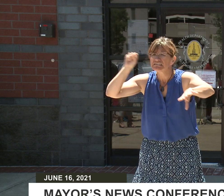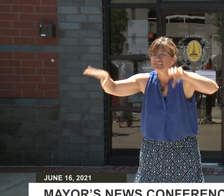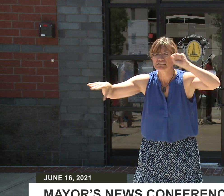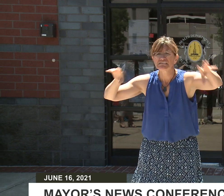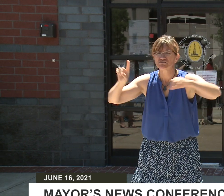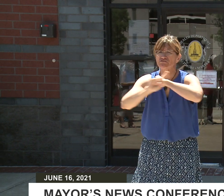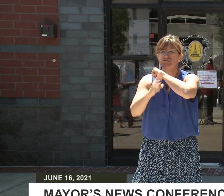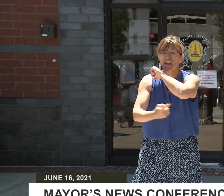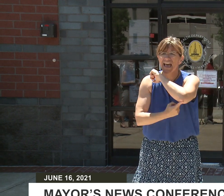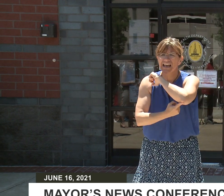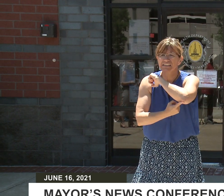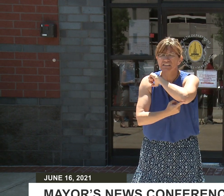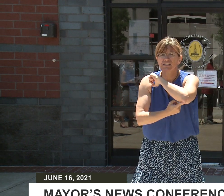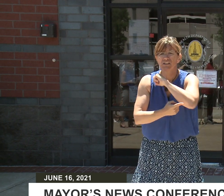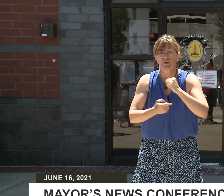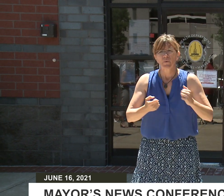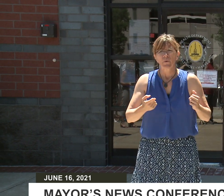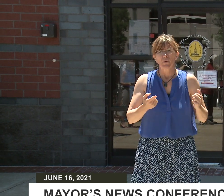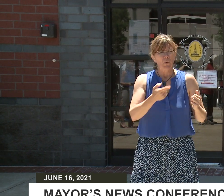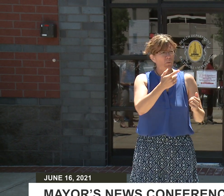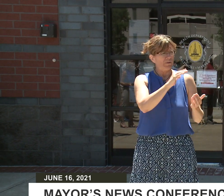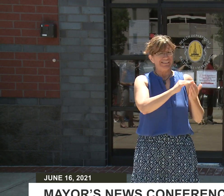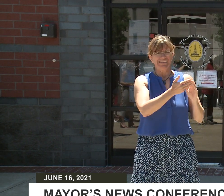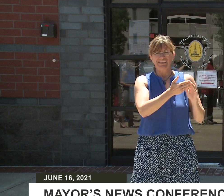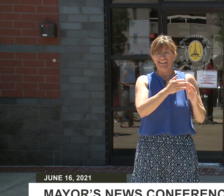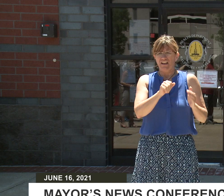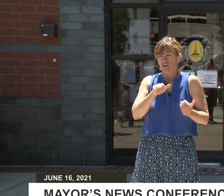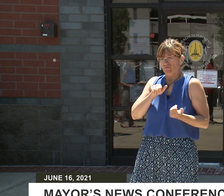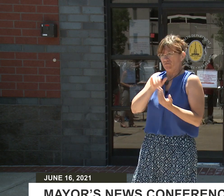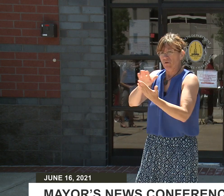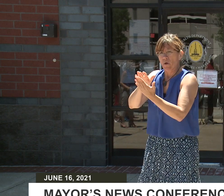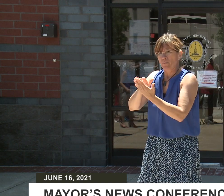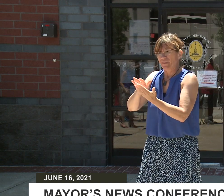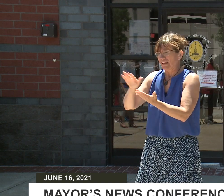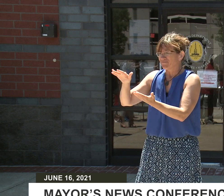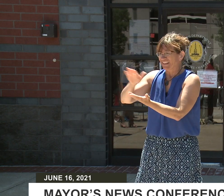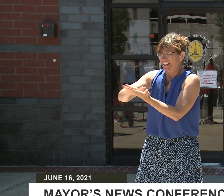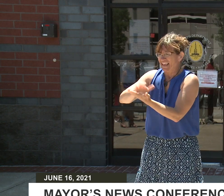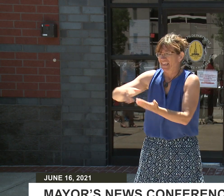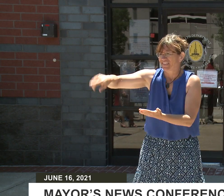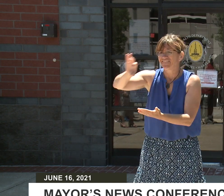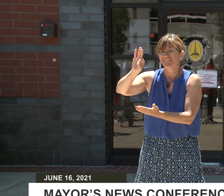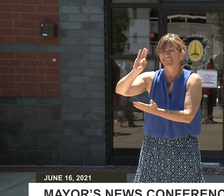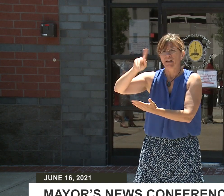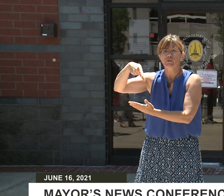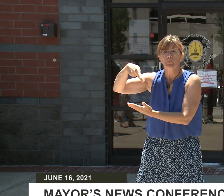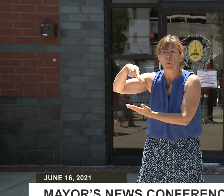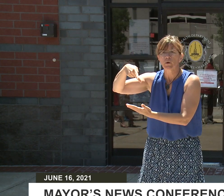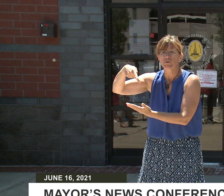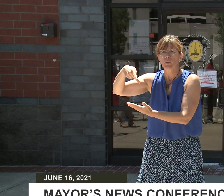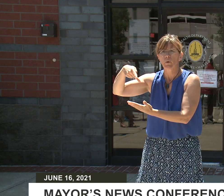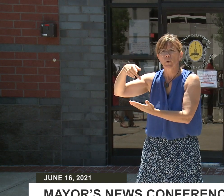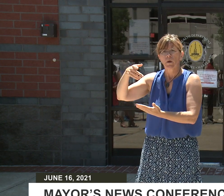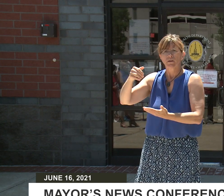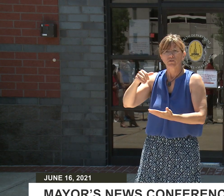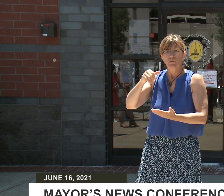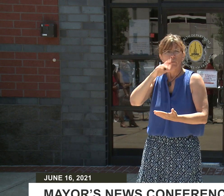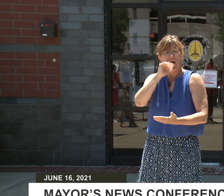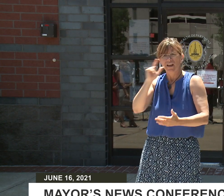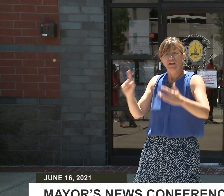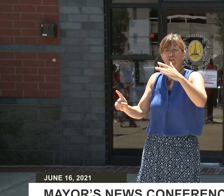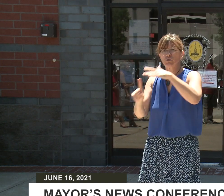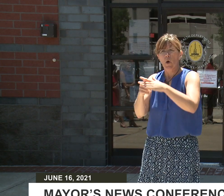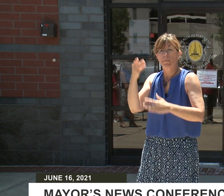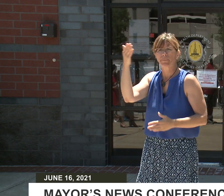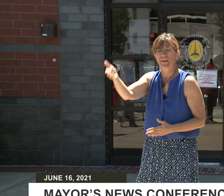these basic issues? And if you're going to come and why not come down and talk to these people in Fells Point? Well, again, I think I have to remind you